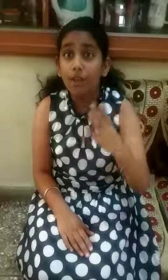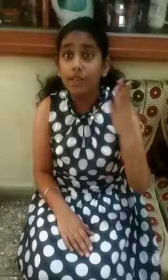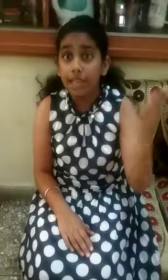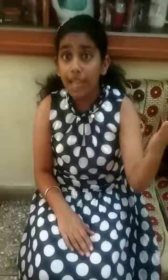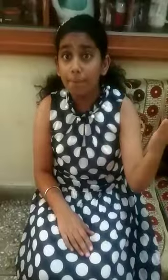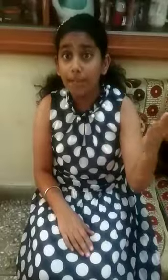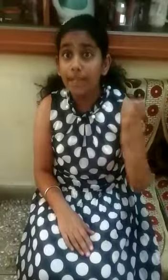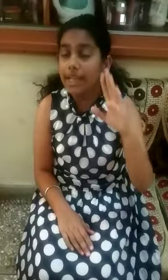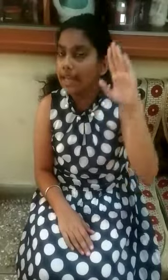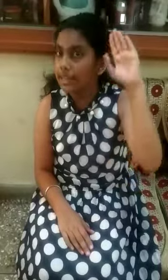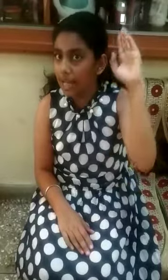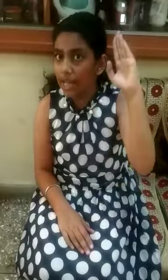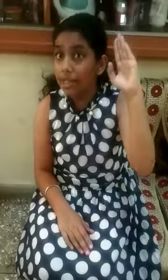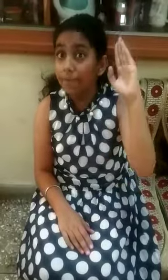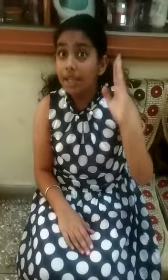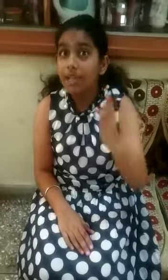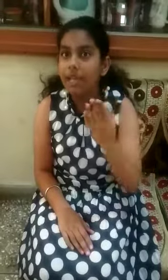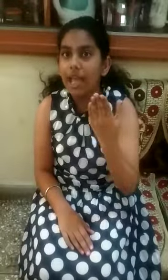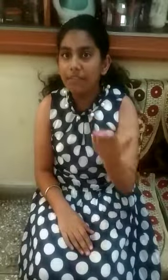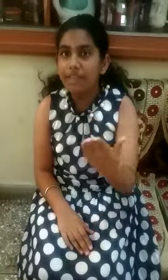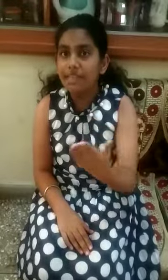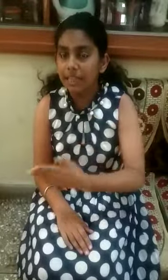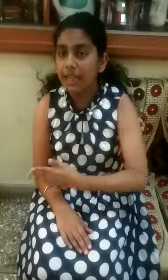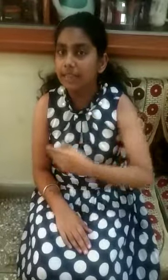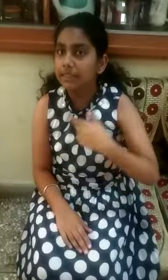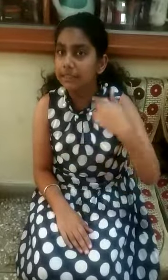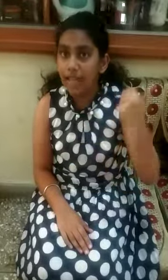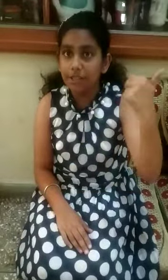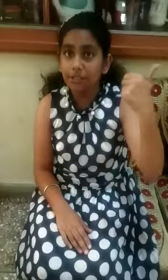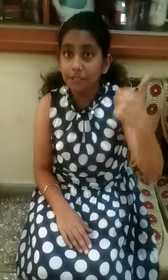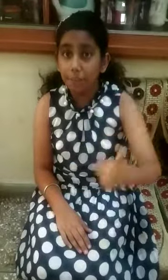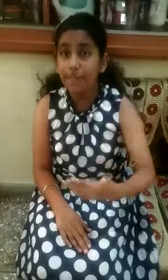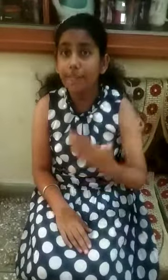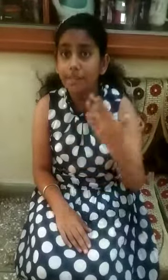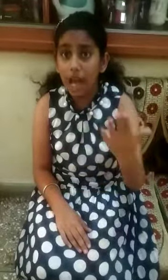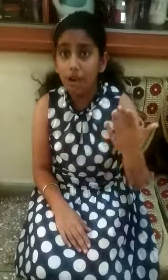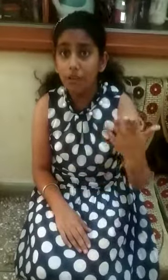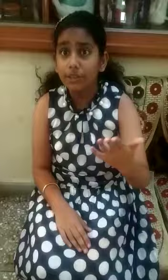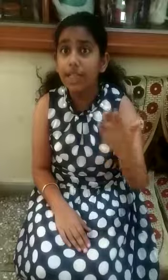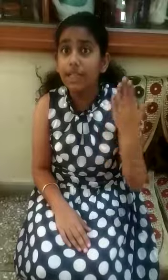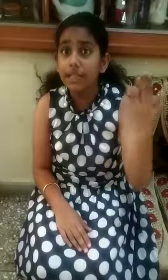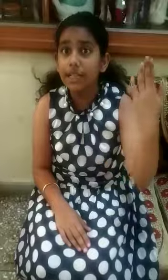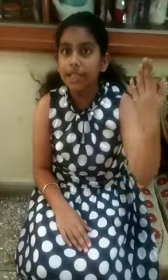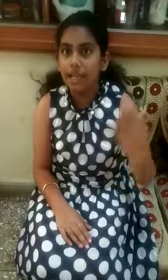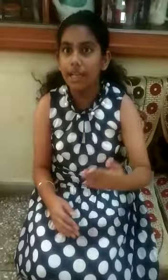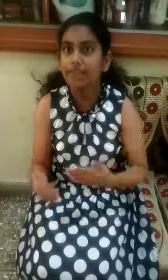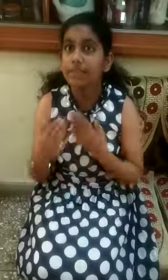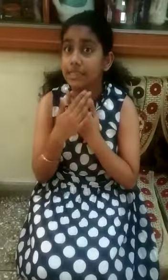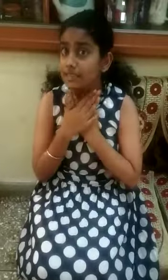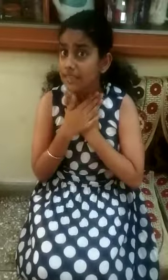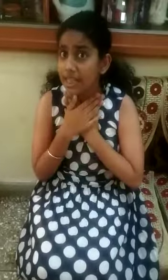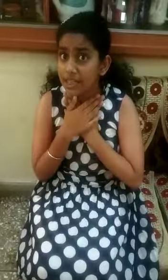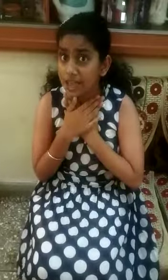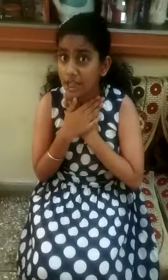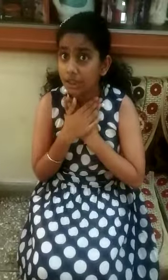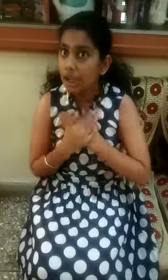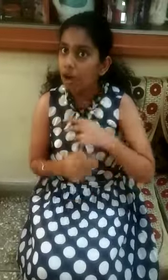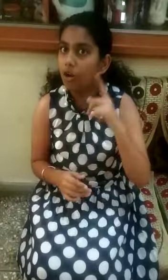For them in that time, the life is like a knife. But now they learn the life is essential. Of